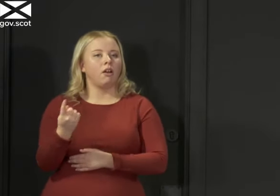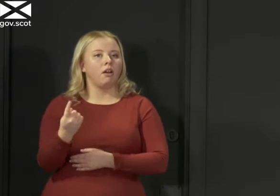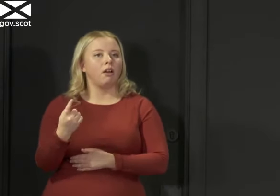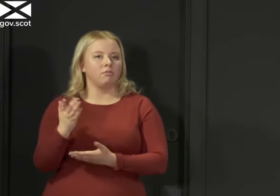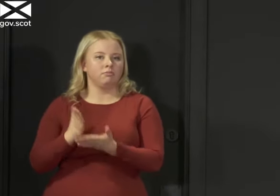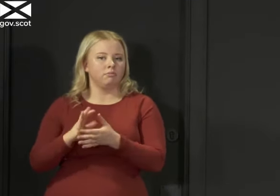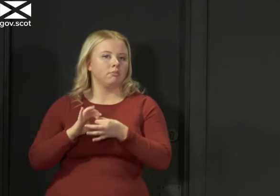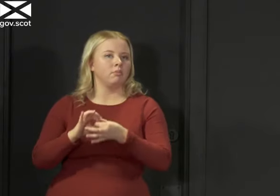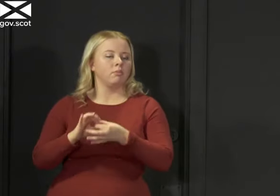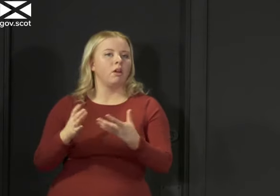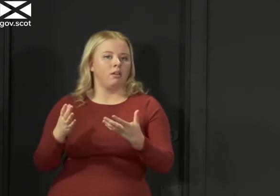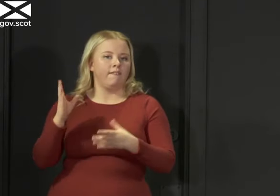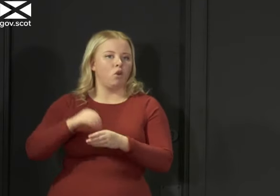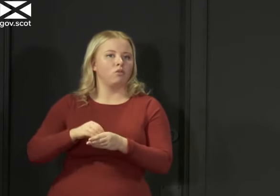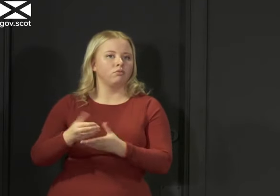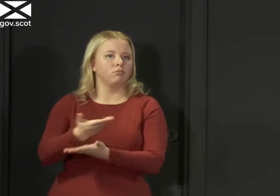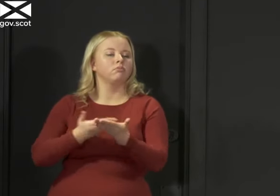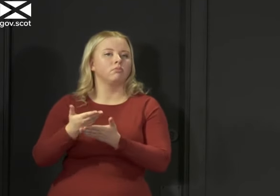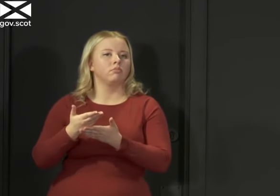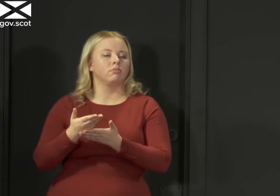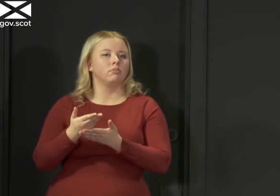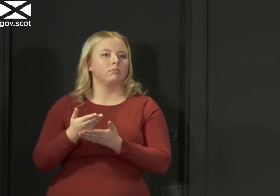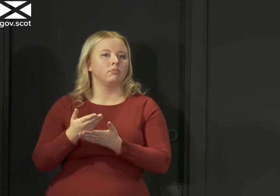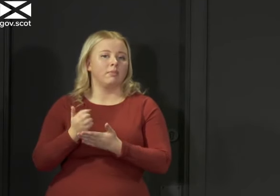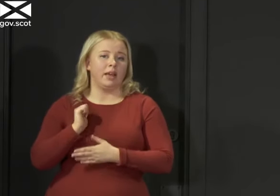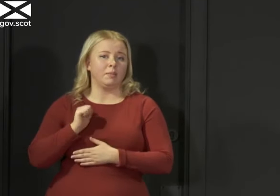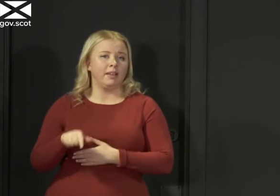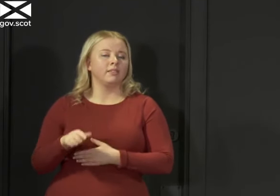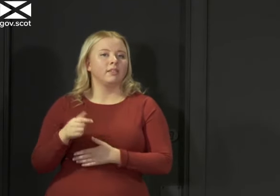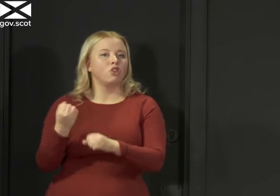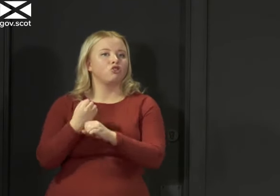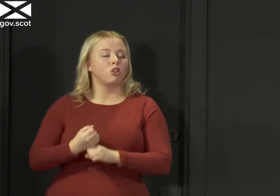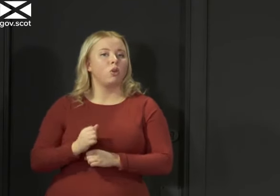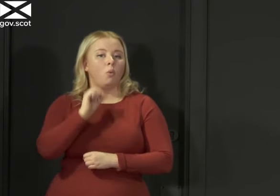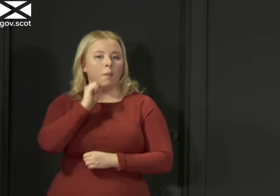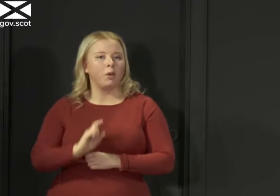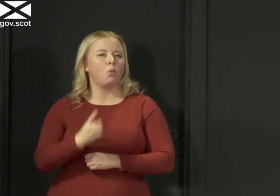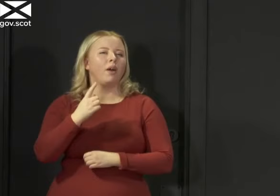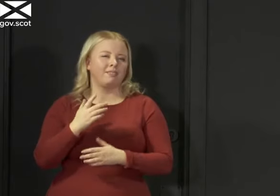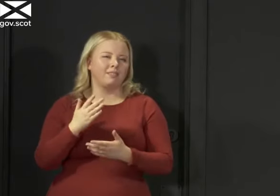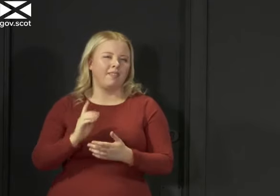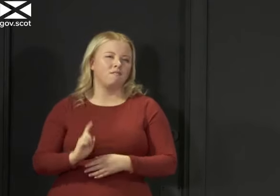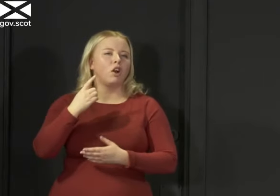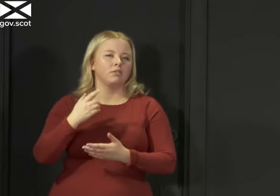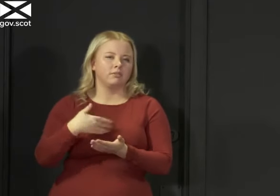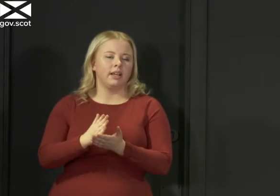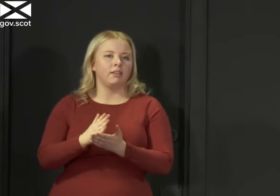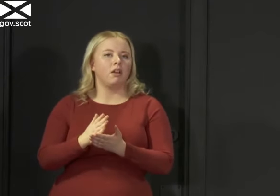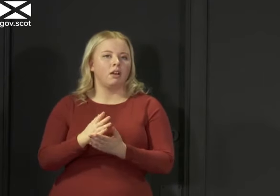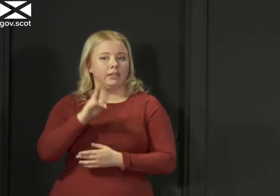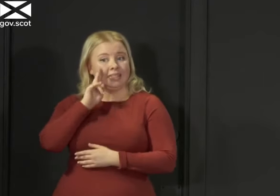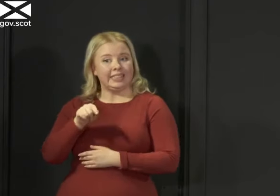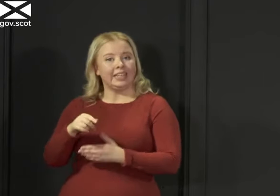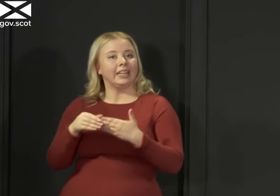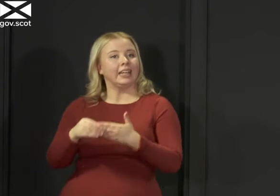closely involved in that and we anticipate that construction will be one of the first sectors that will see that